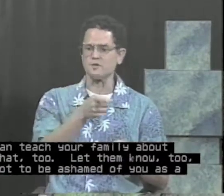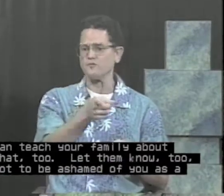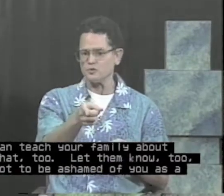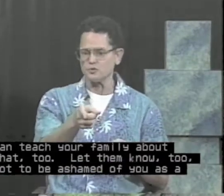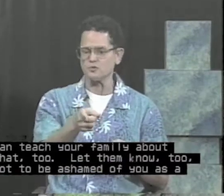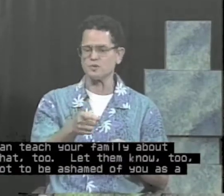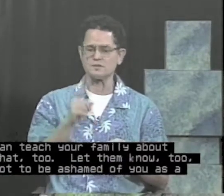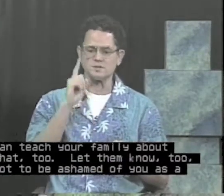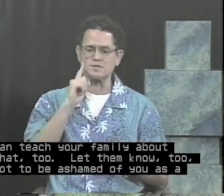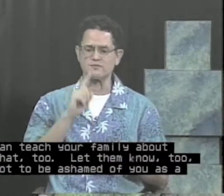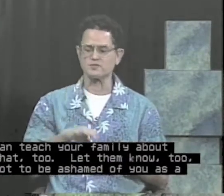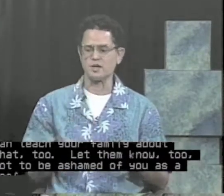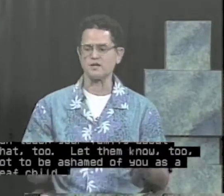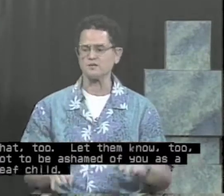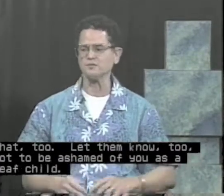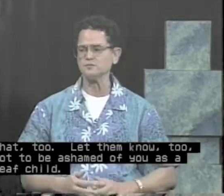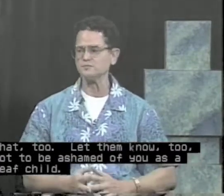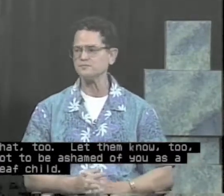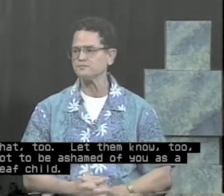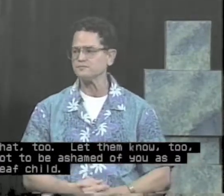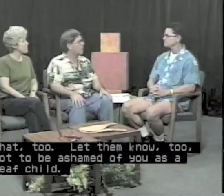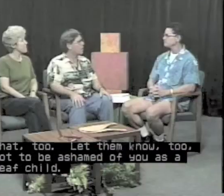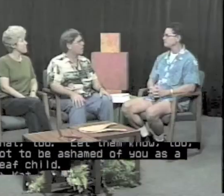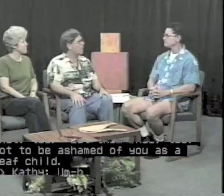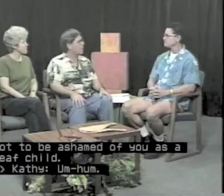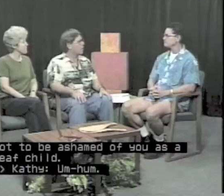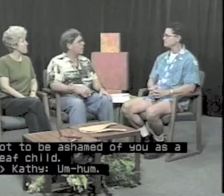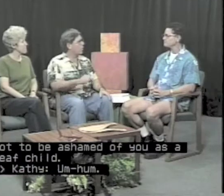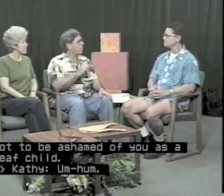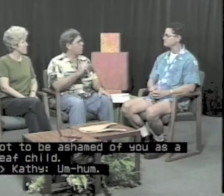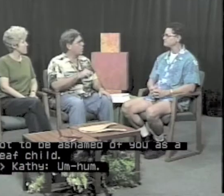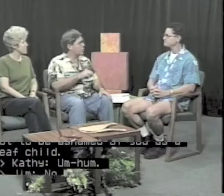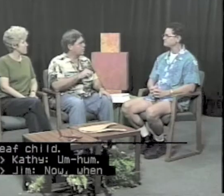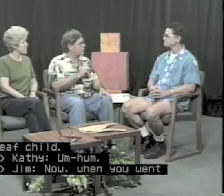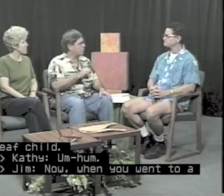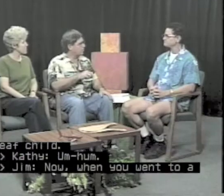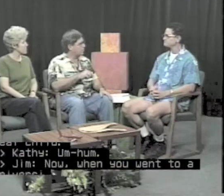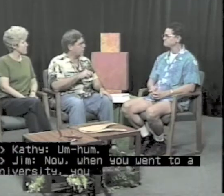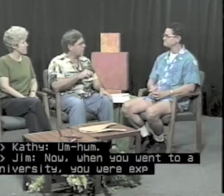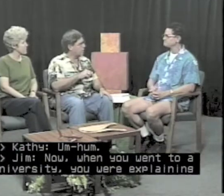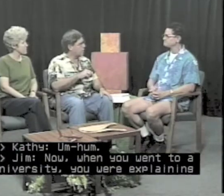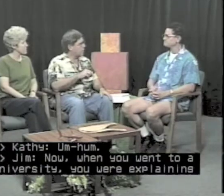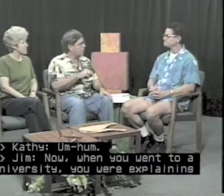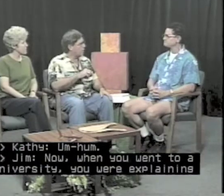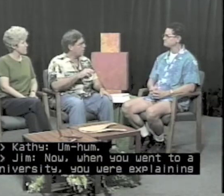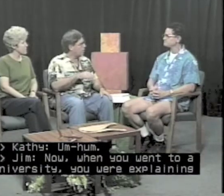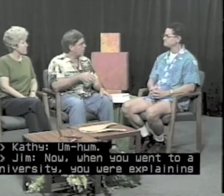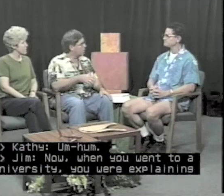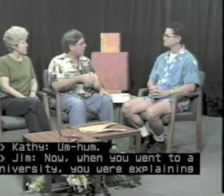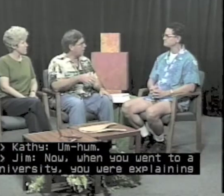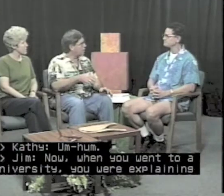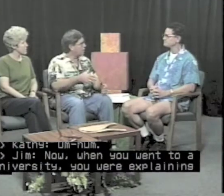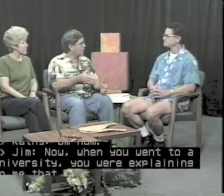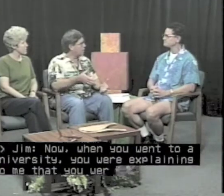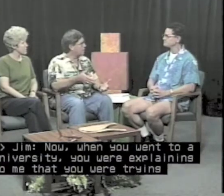of you as a deaf child. Now, when you went to university, you were explaining to me that